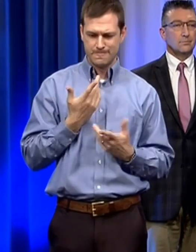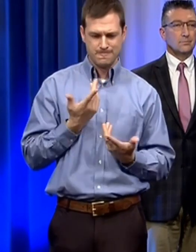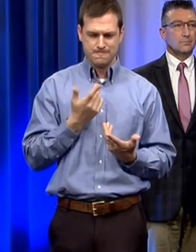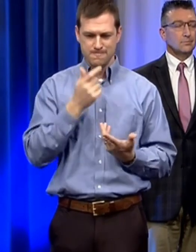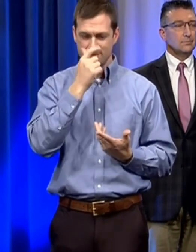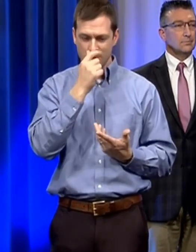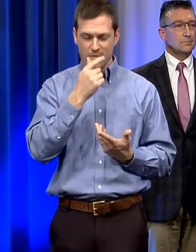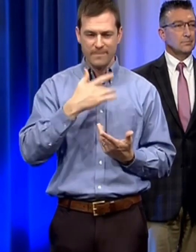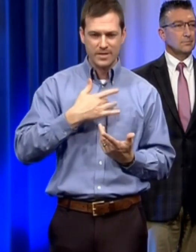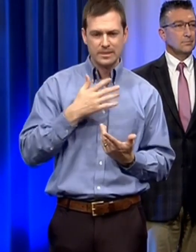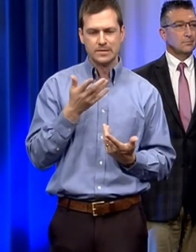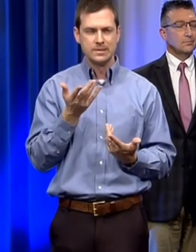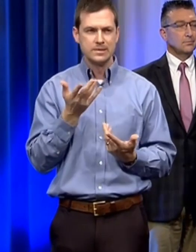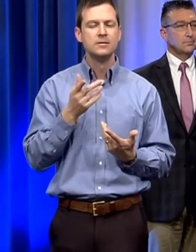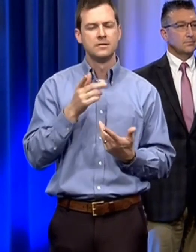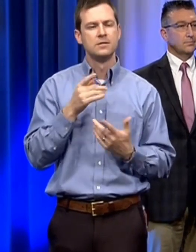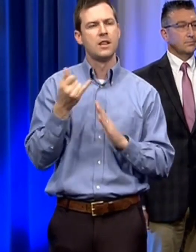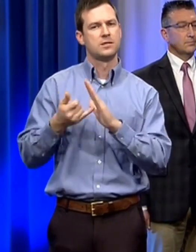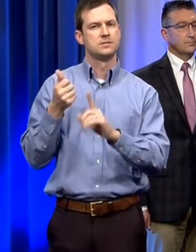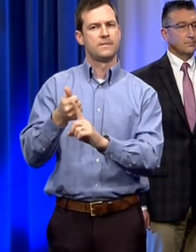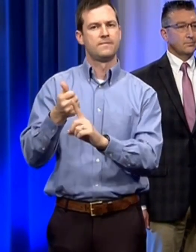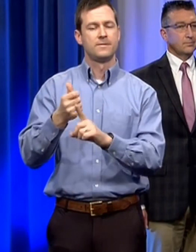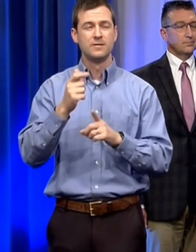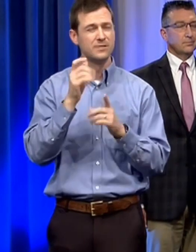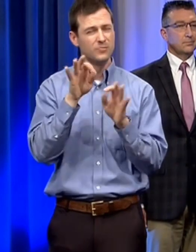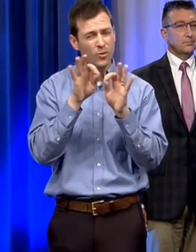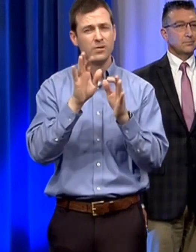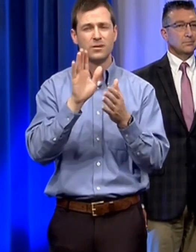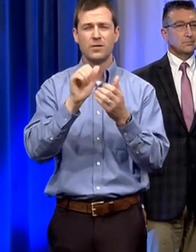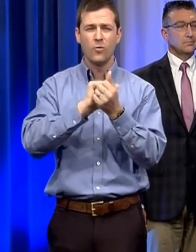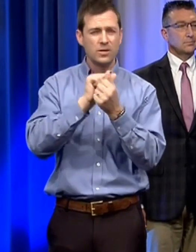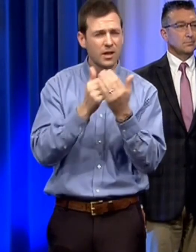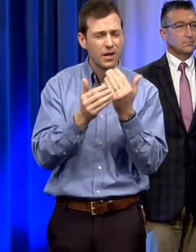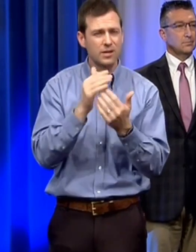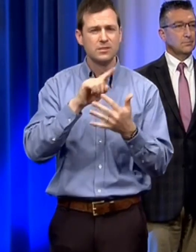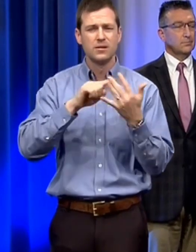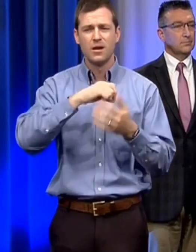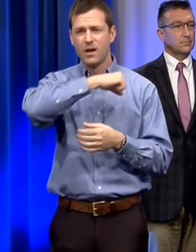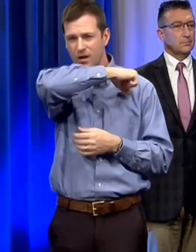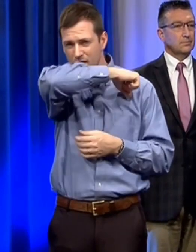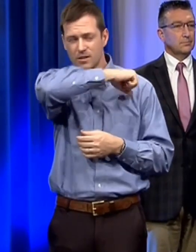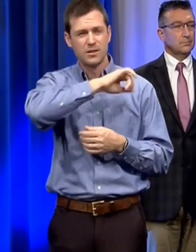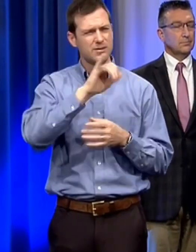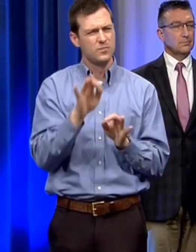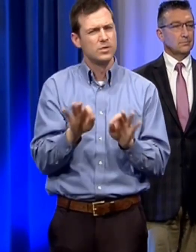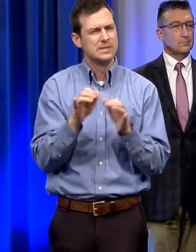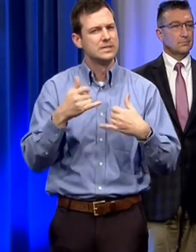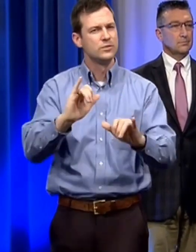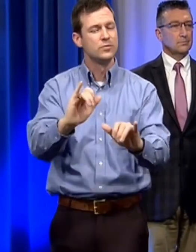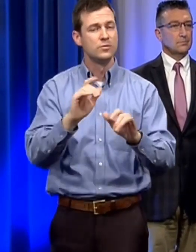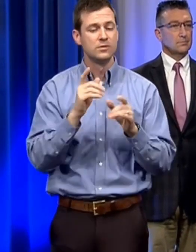washing hands um about you know covering coughs all those things still count because even though schools closed this is our